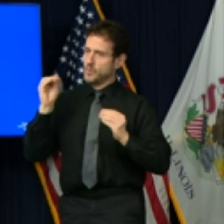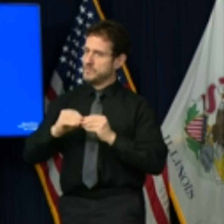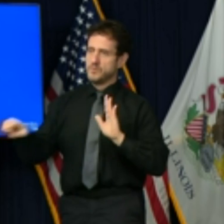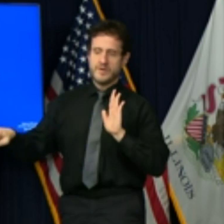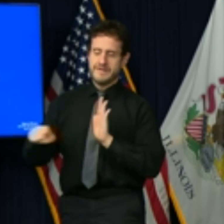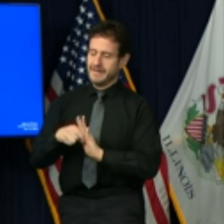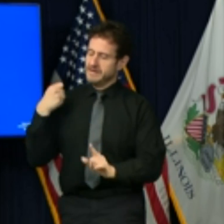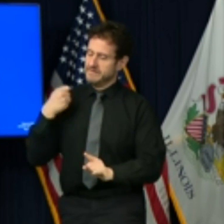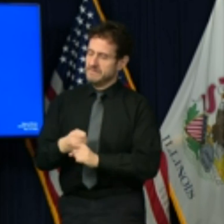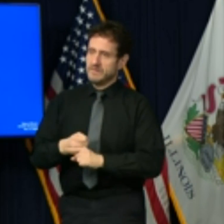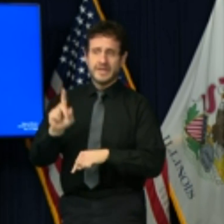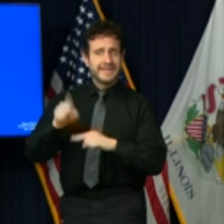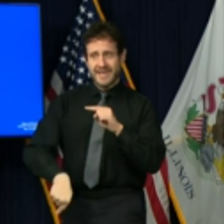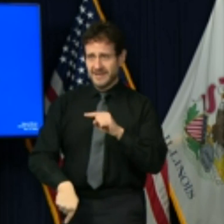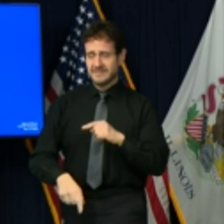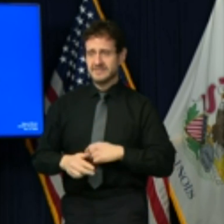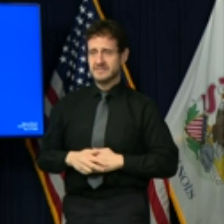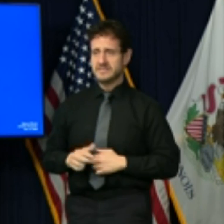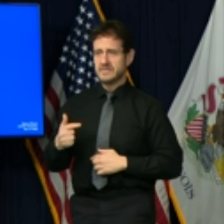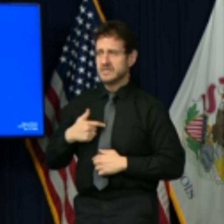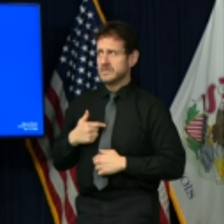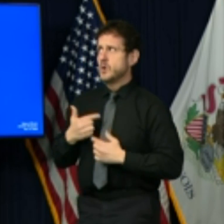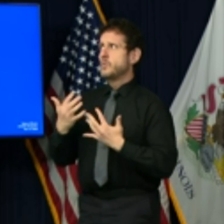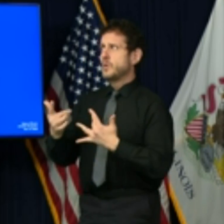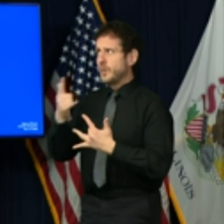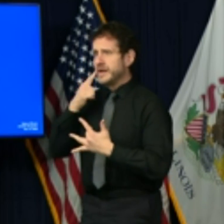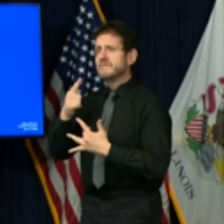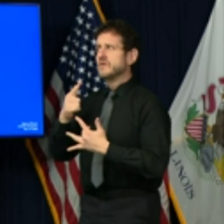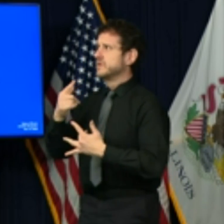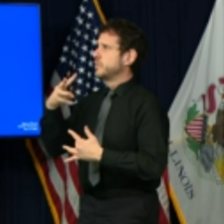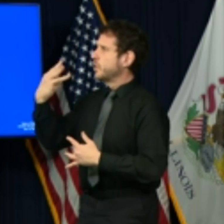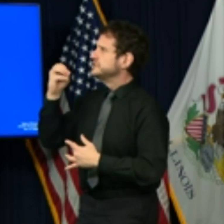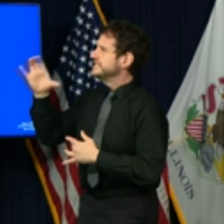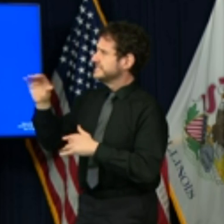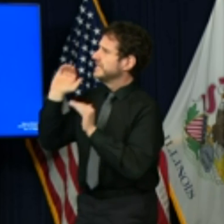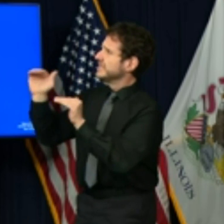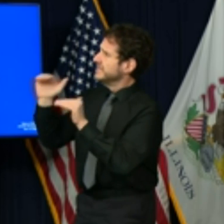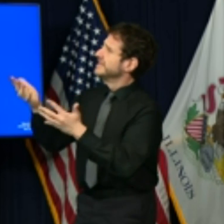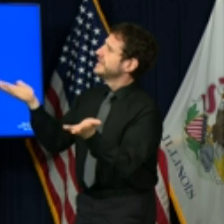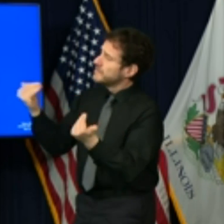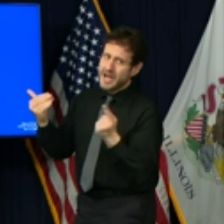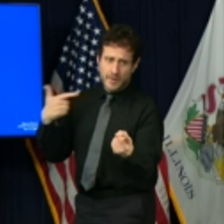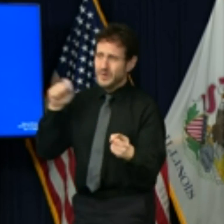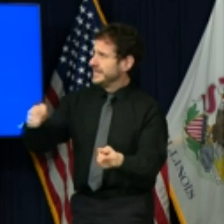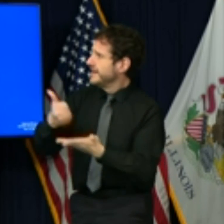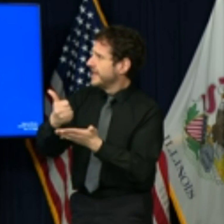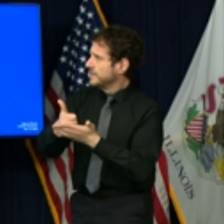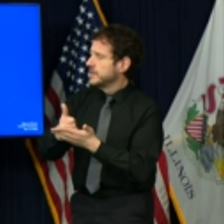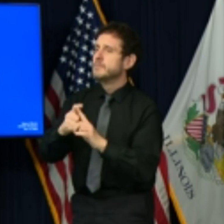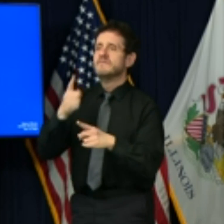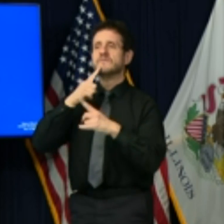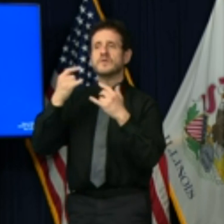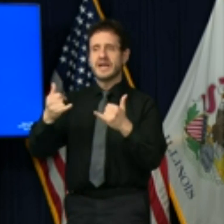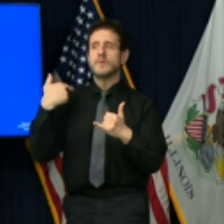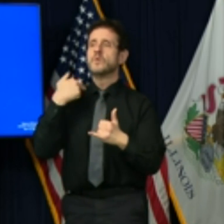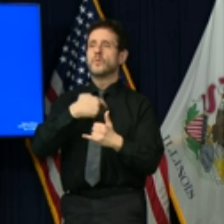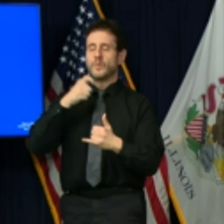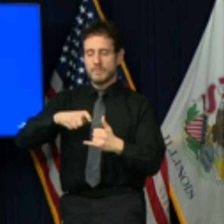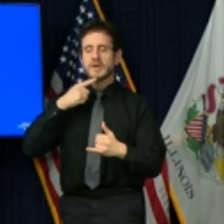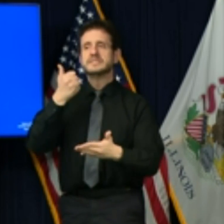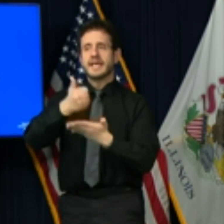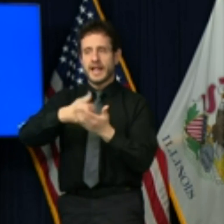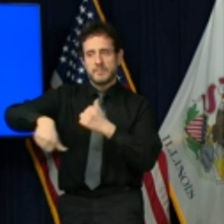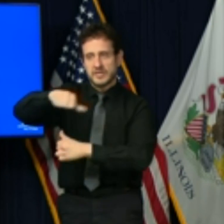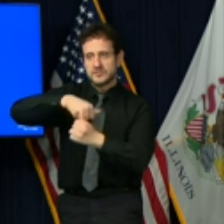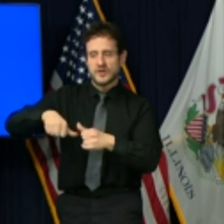While we wait for Washington to hear the pleas of American families, we must keep each other safe from this disease. As